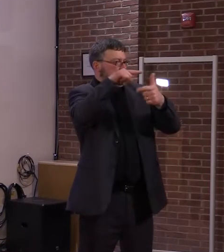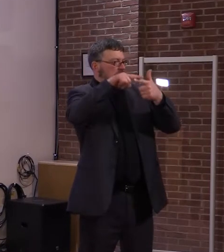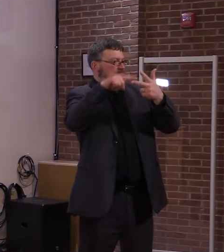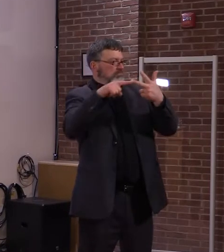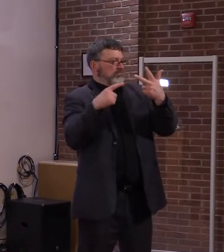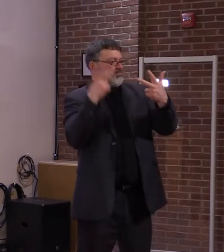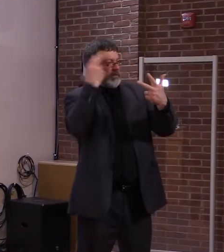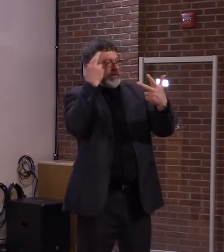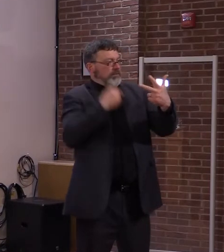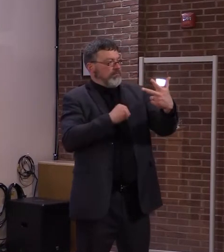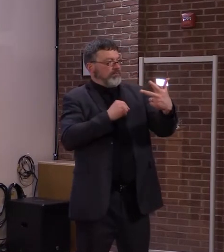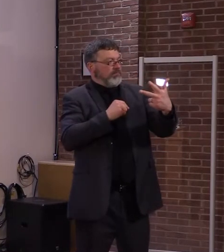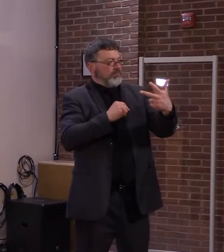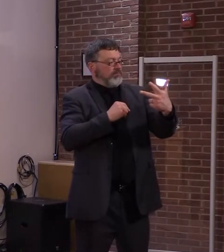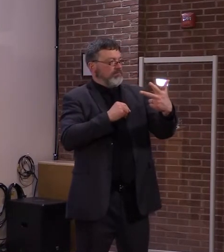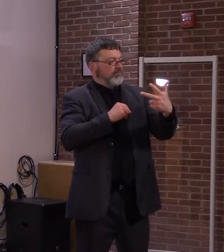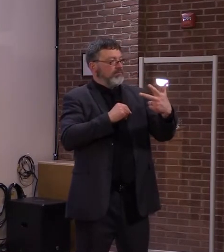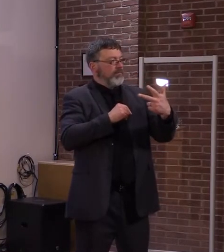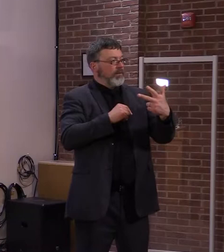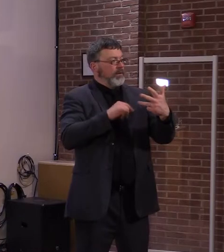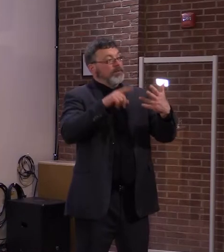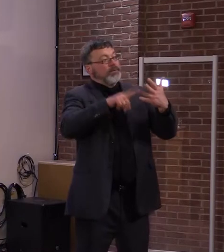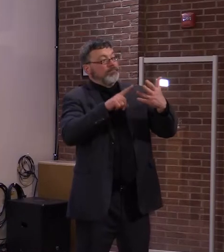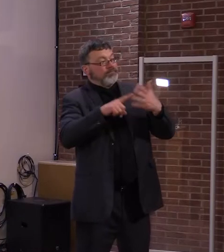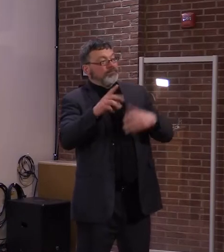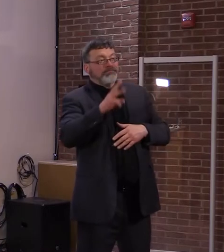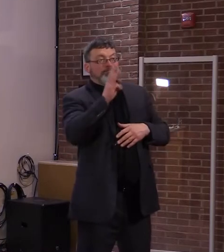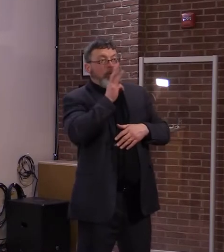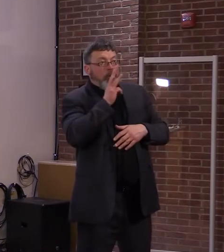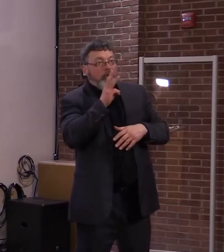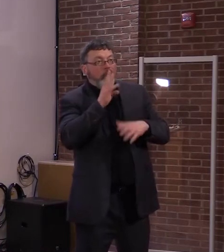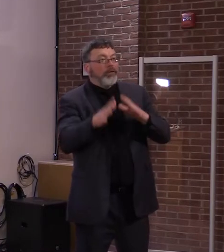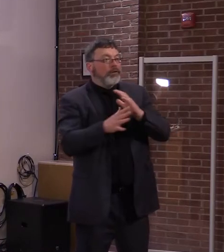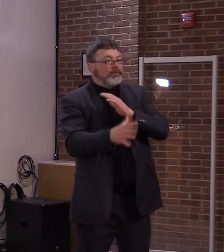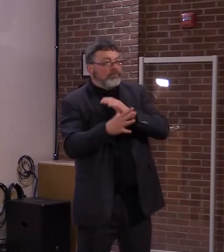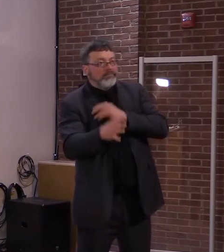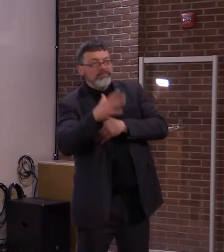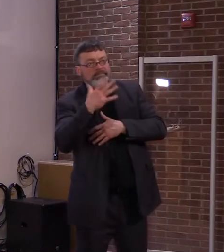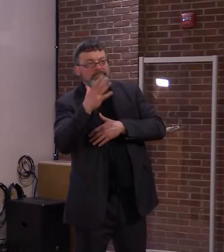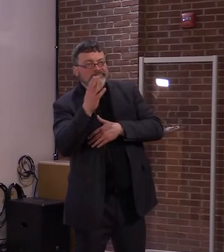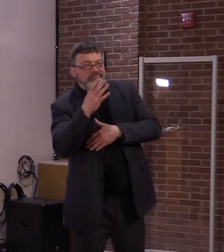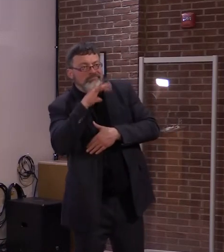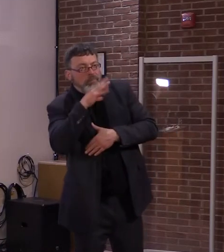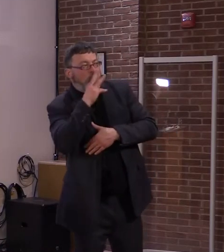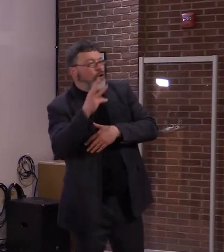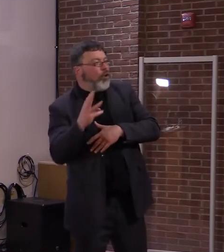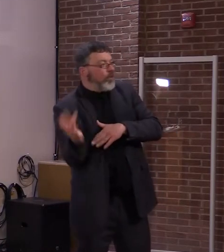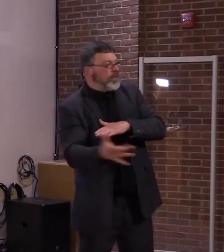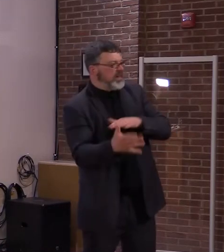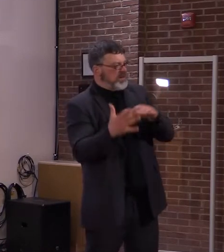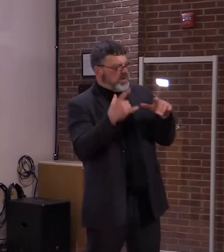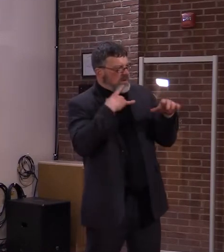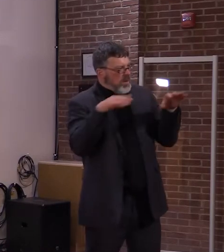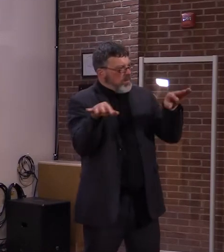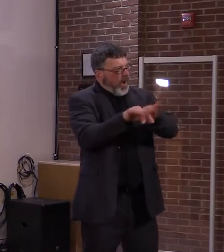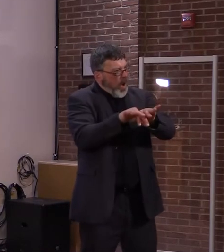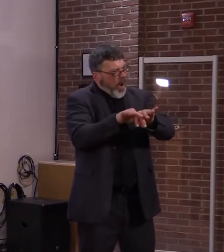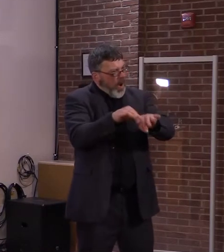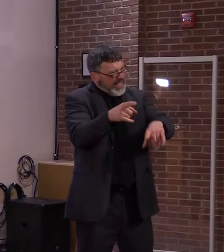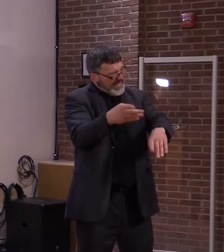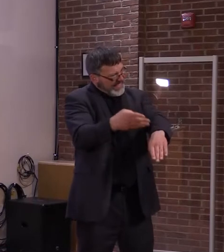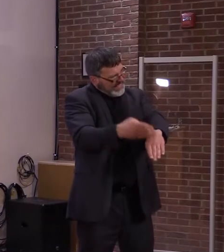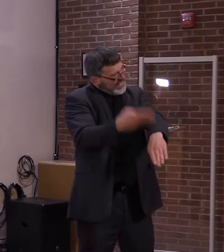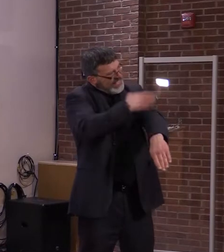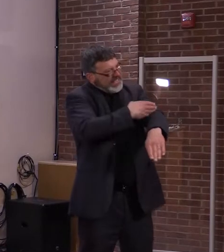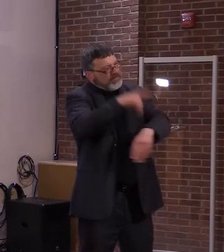there. And water, sewer, and stormwater are all critical pieces of the infrastructure that we need in order to bring more